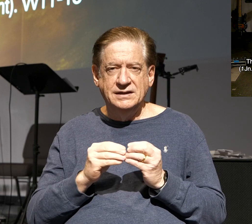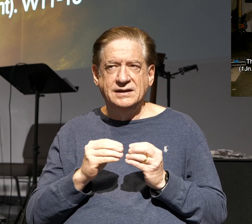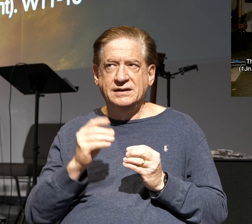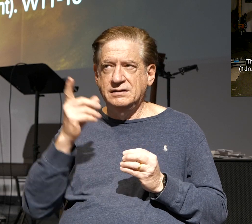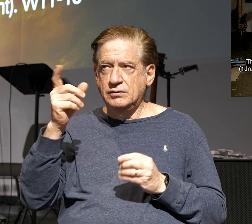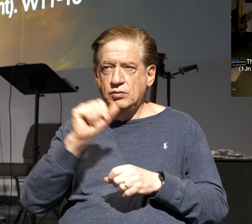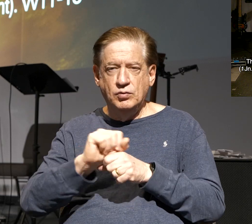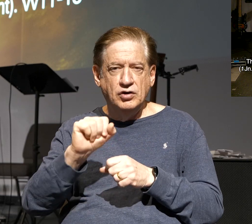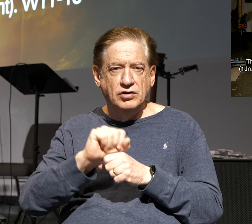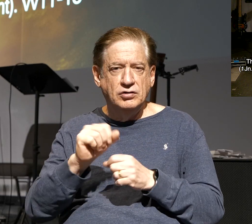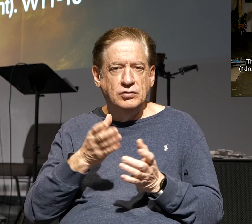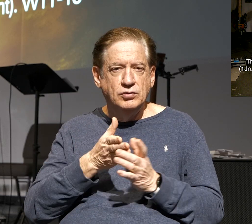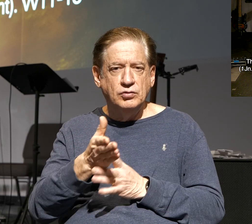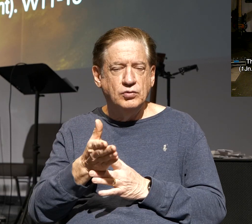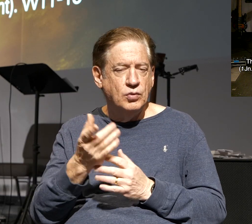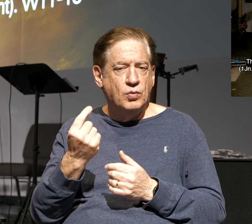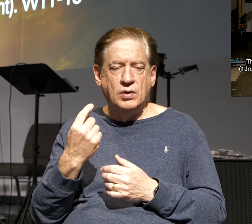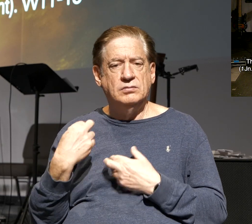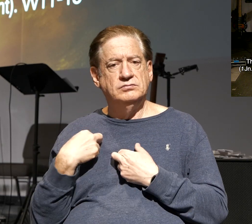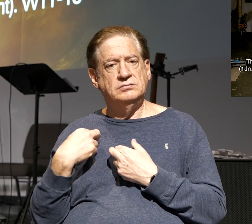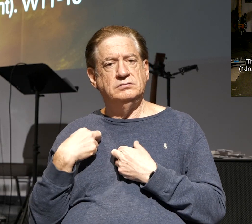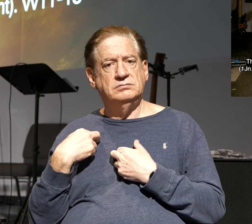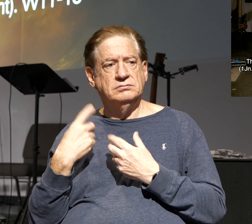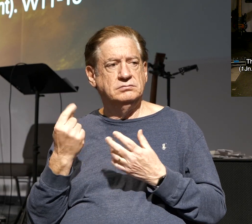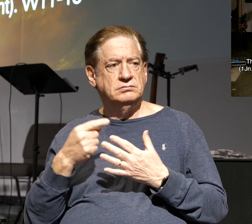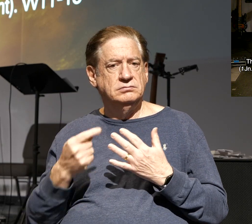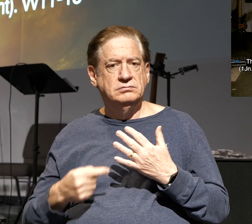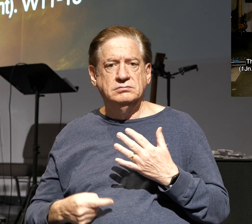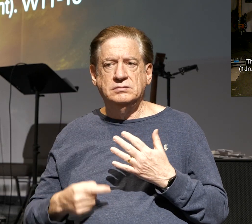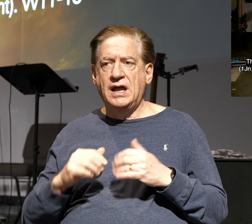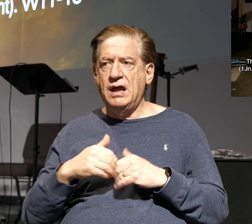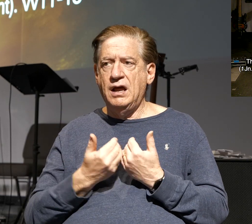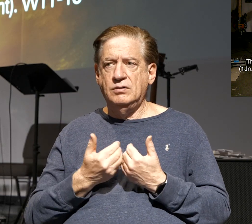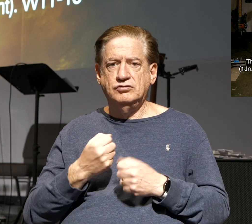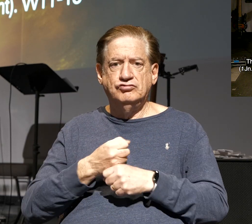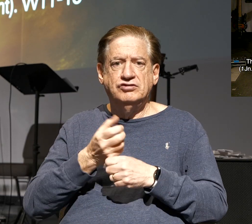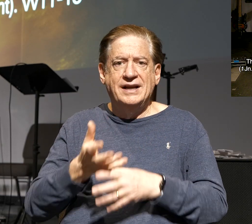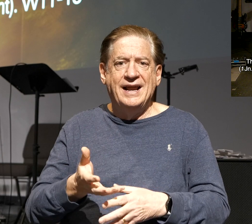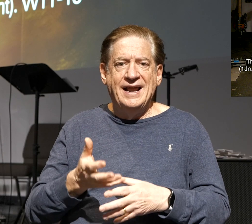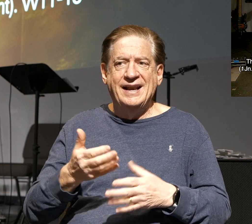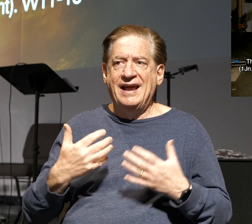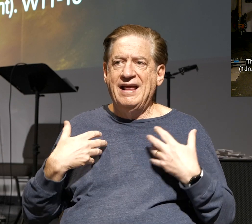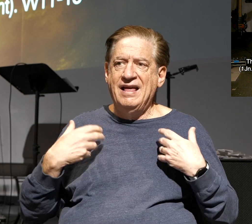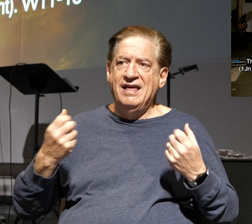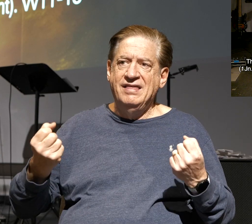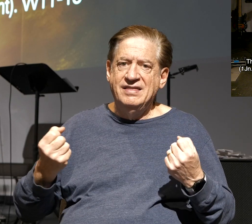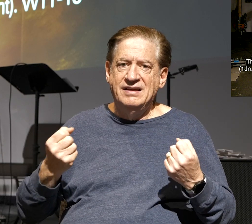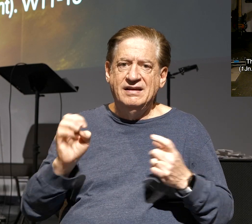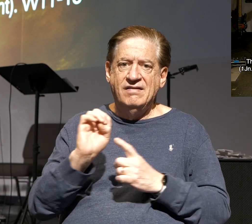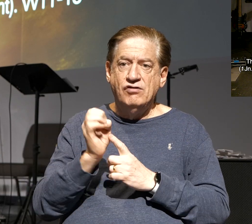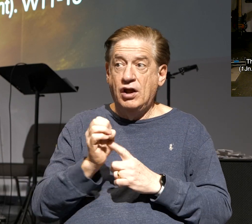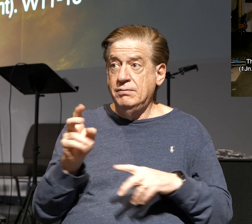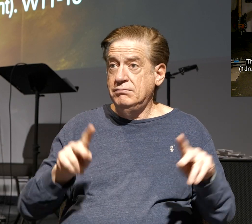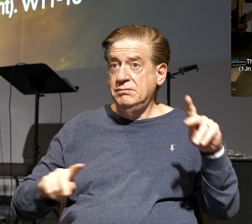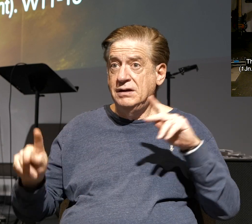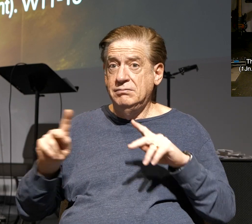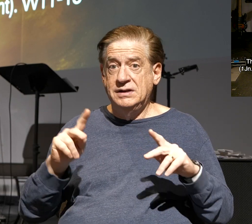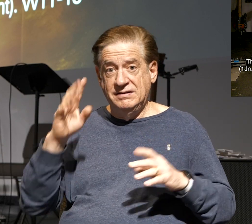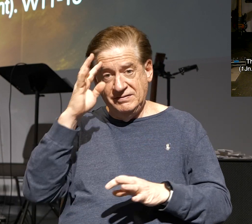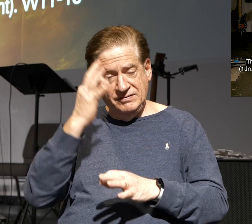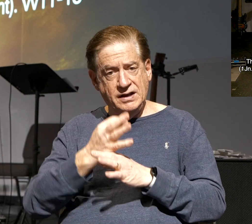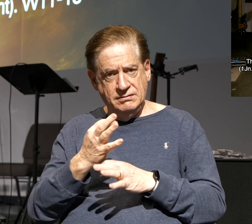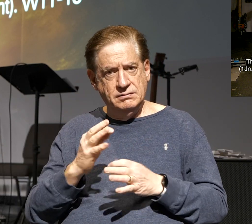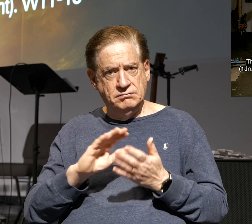what their responsibilities are and how to create a healthy environment where people's faith is strengthened and